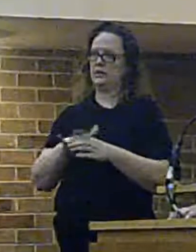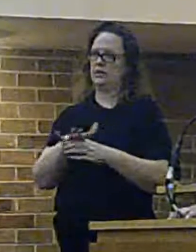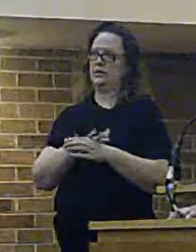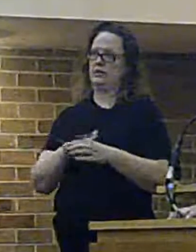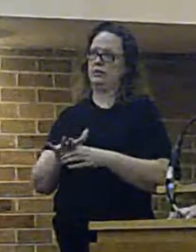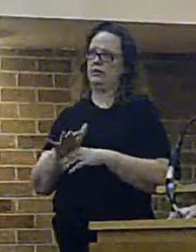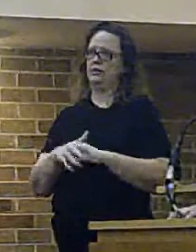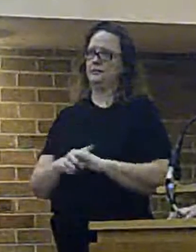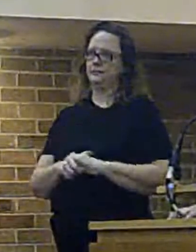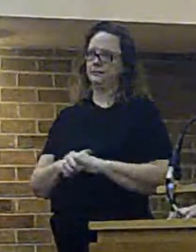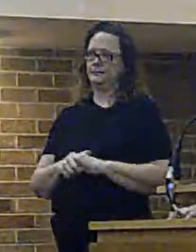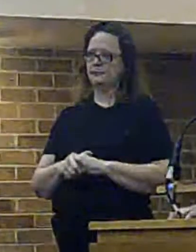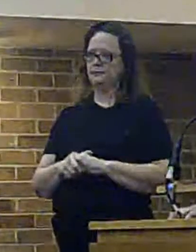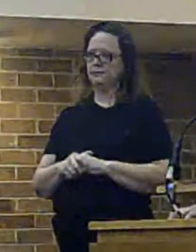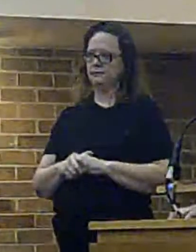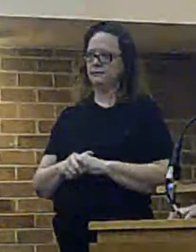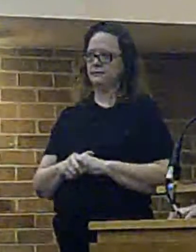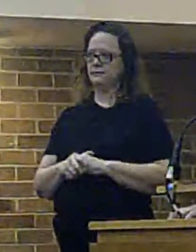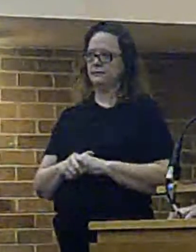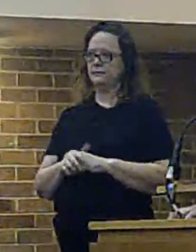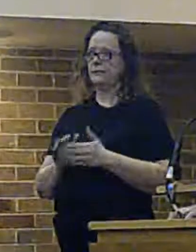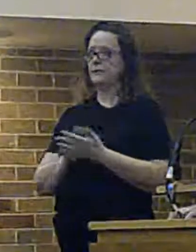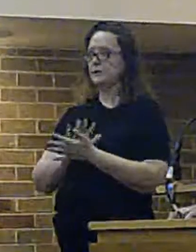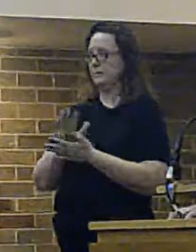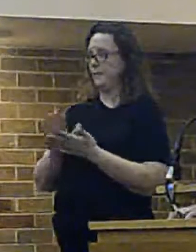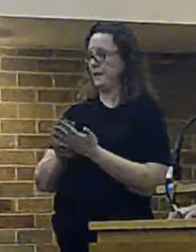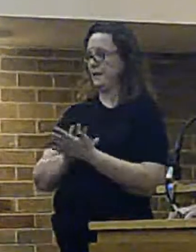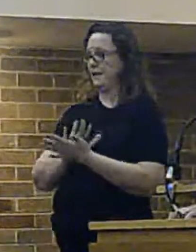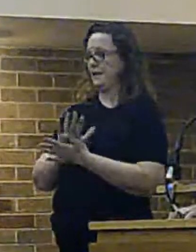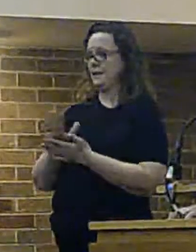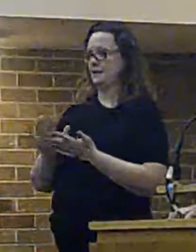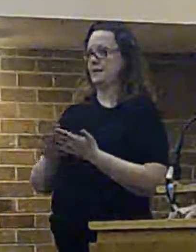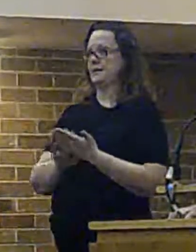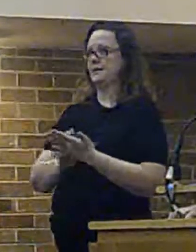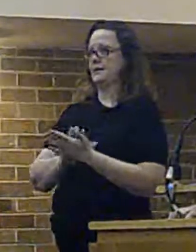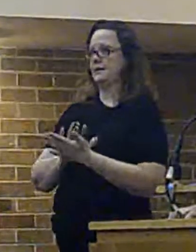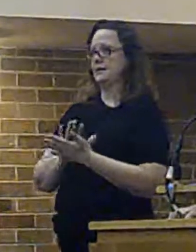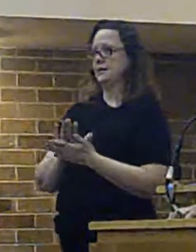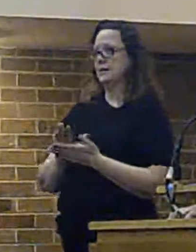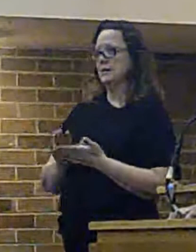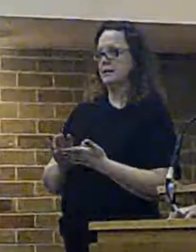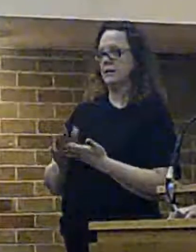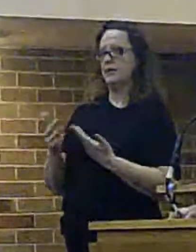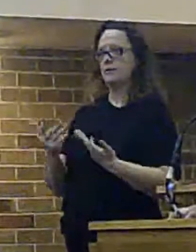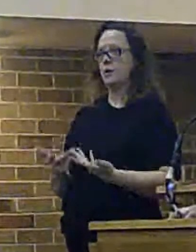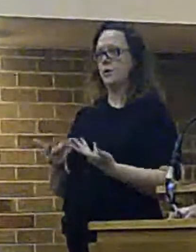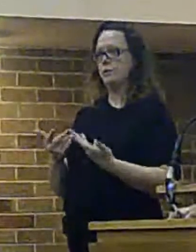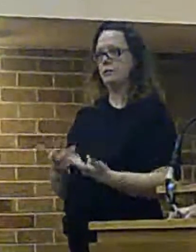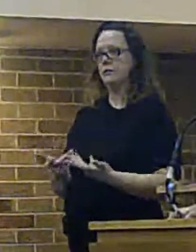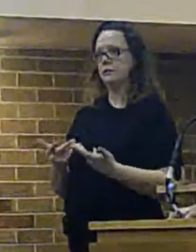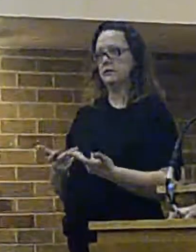exceptional circumstances. Which means, therefore, that as it stands,